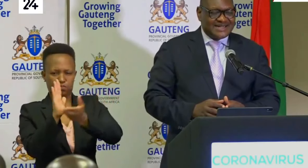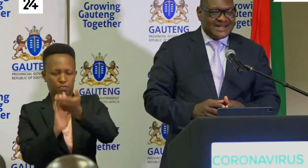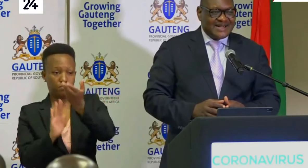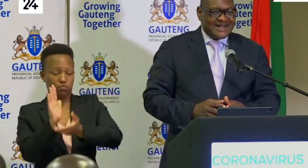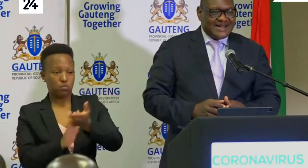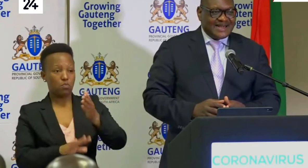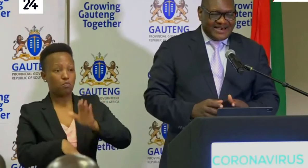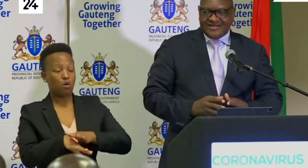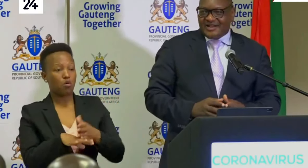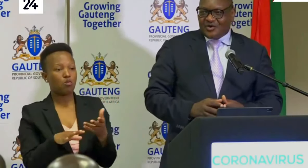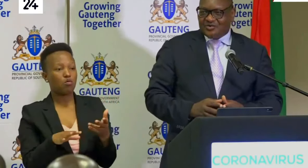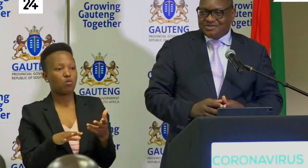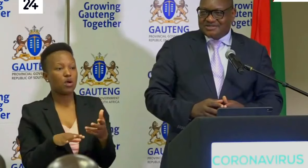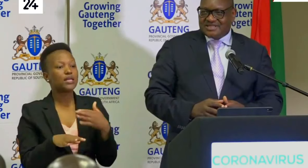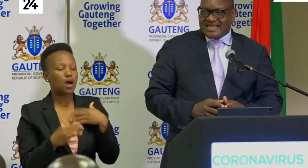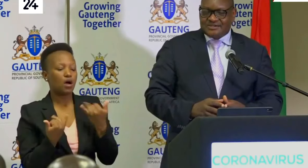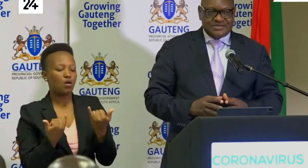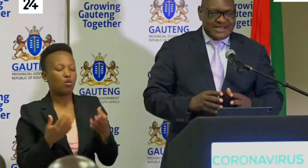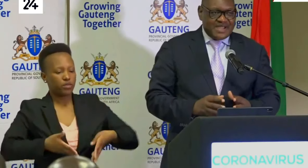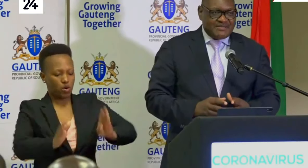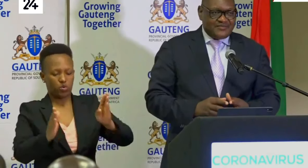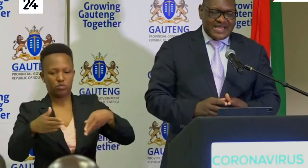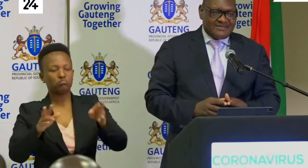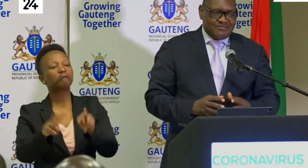are on the roads. They are